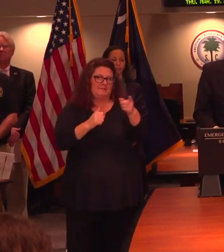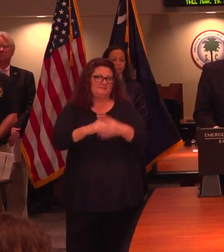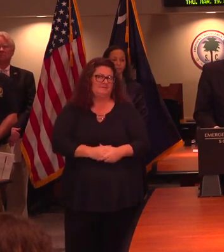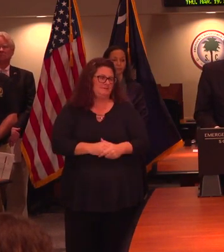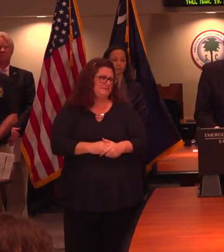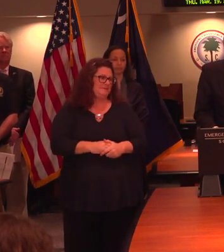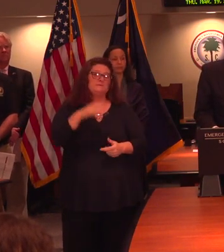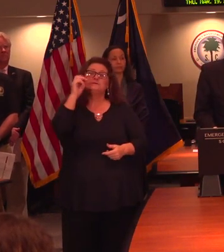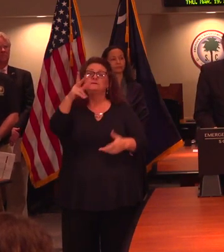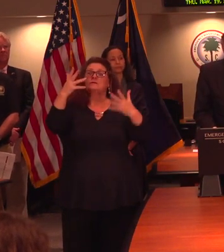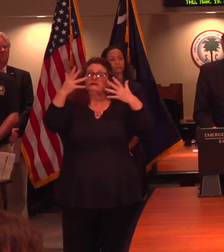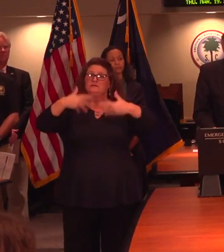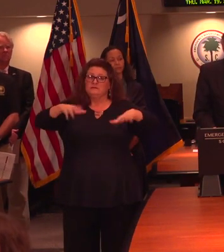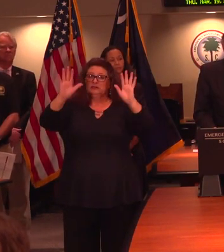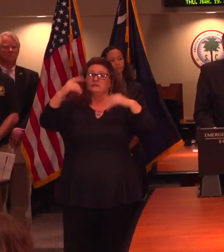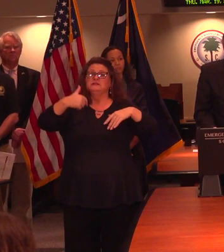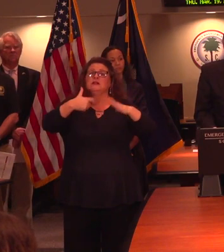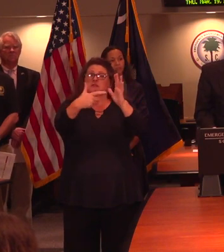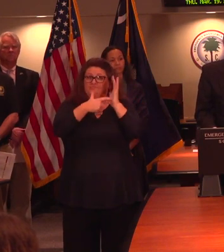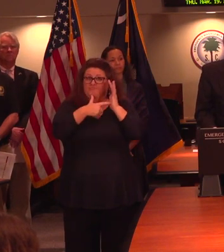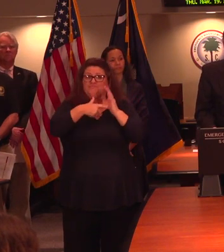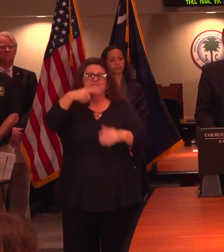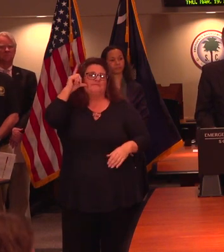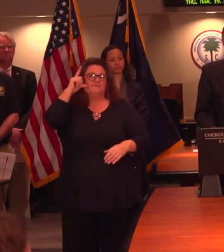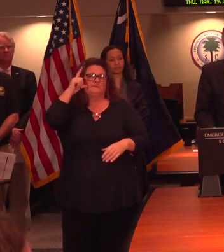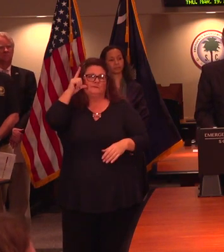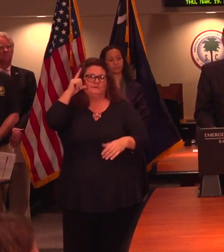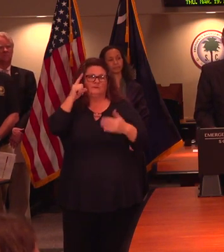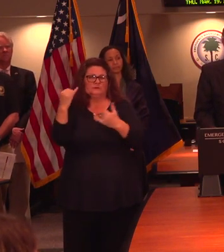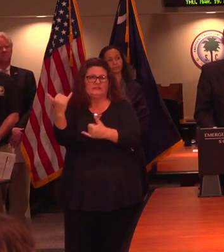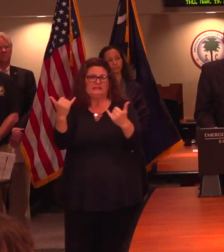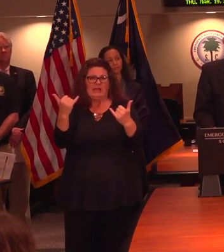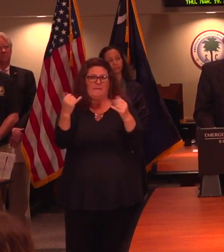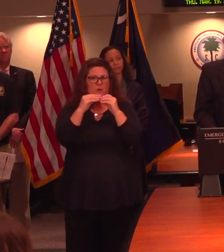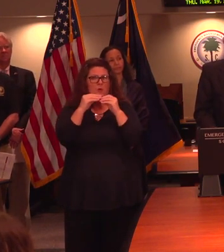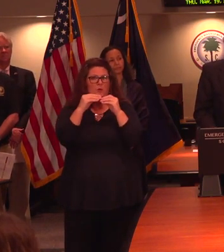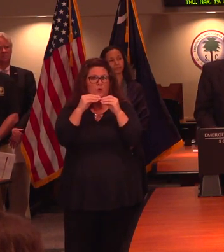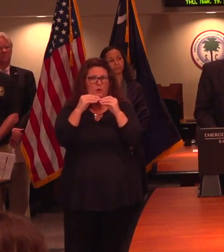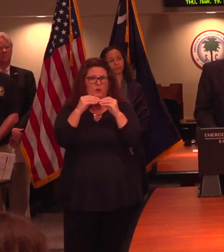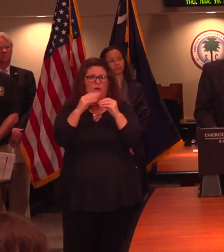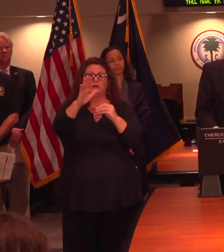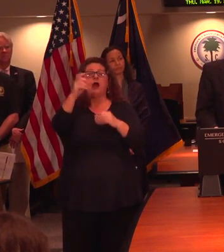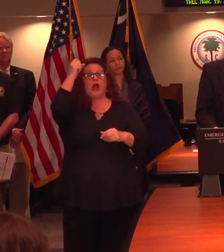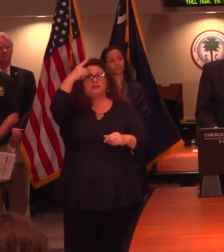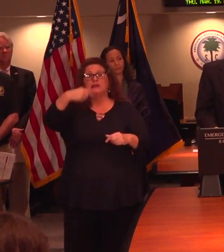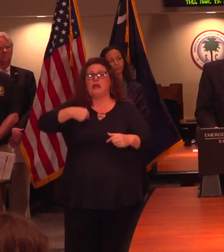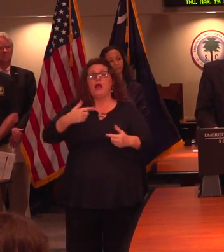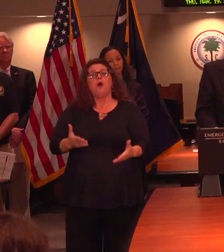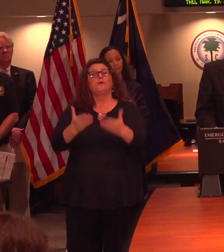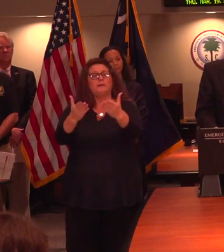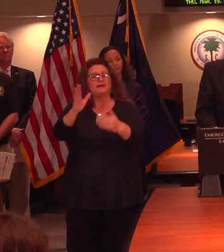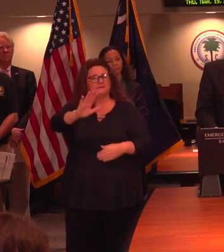I have issued an executive order earlier today that does the following things. And these are not recommendations. These are